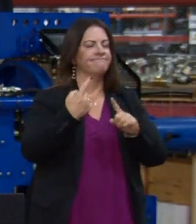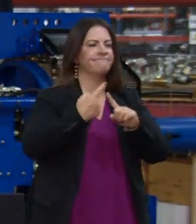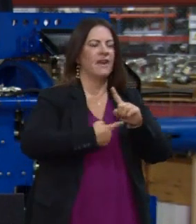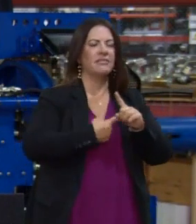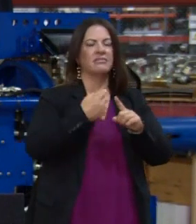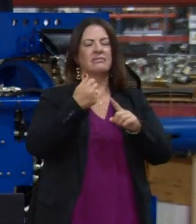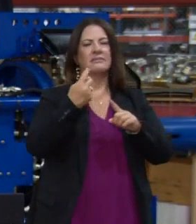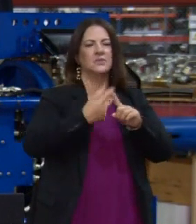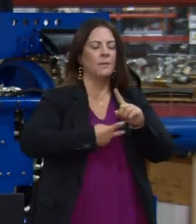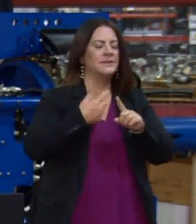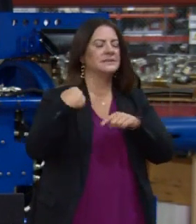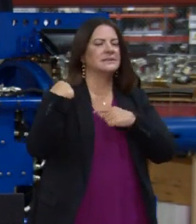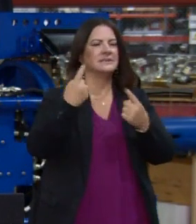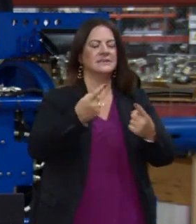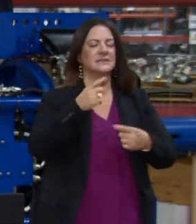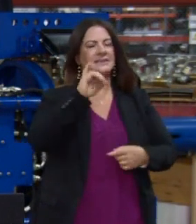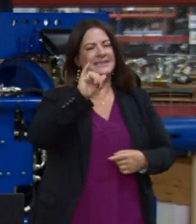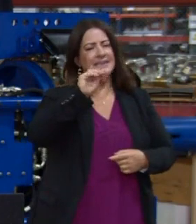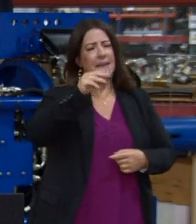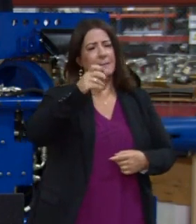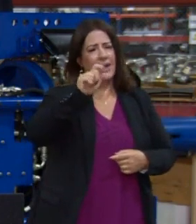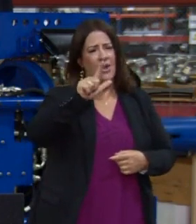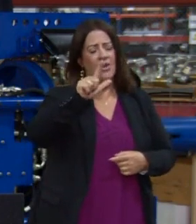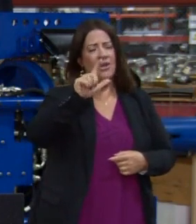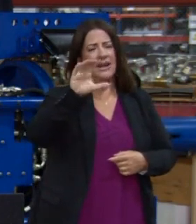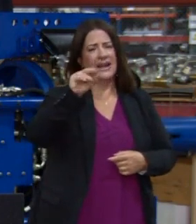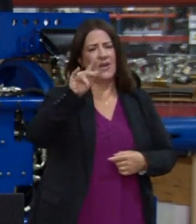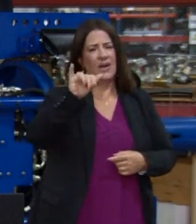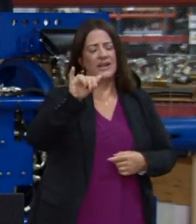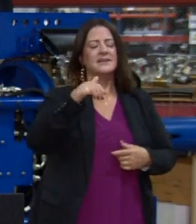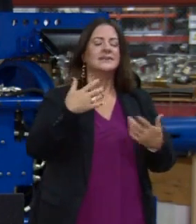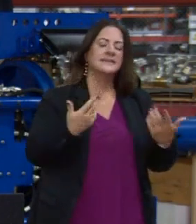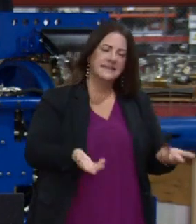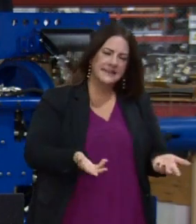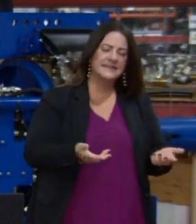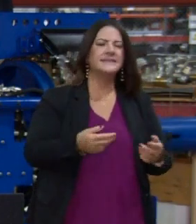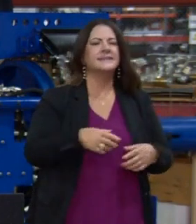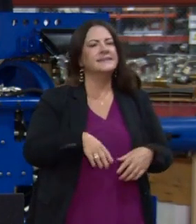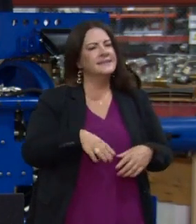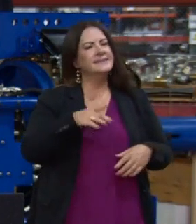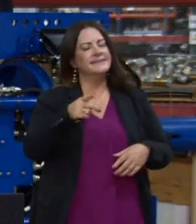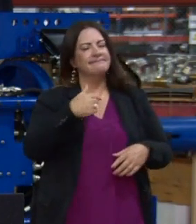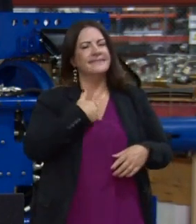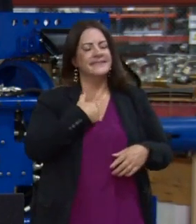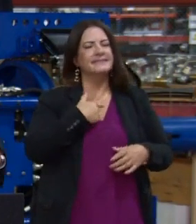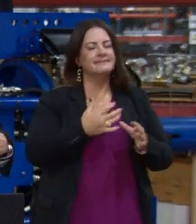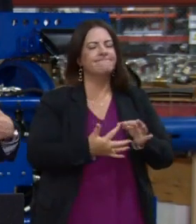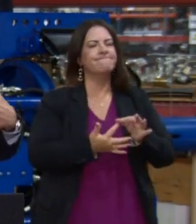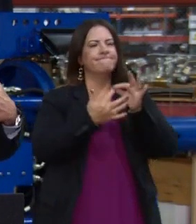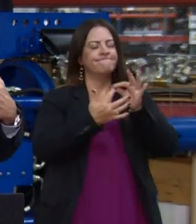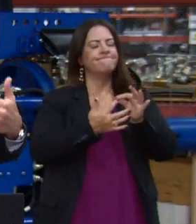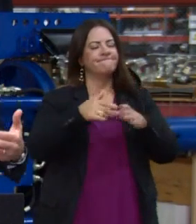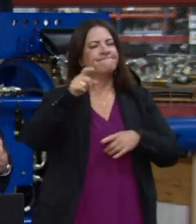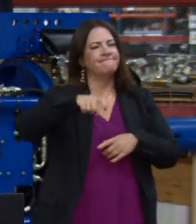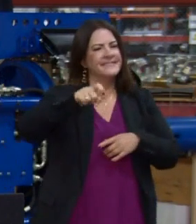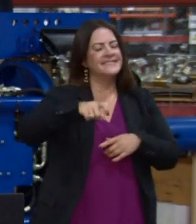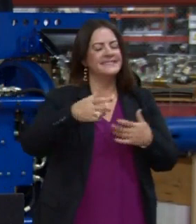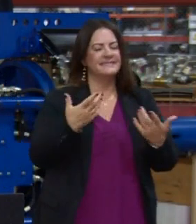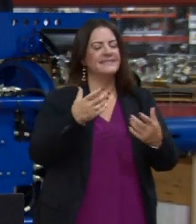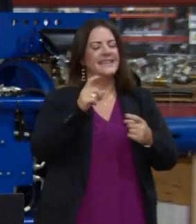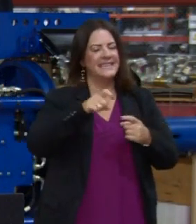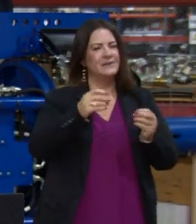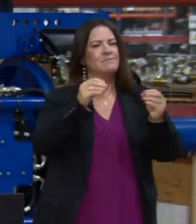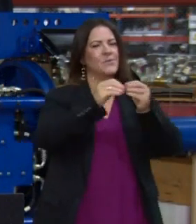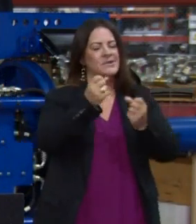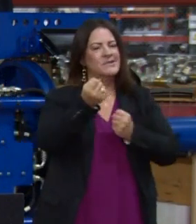many, many months, that Imperial County's conditions required a unique set of support and